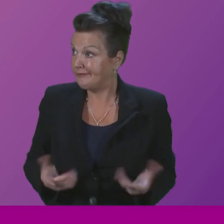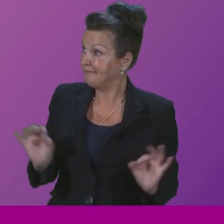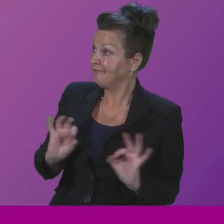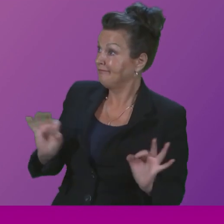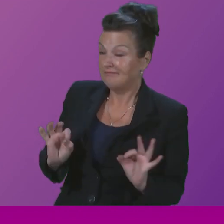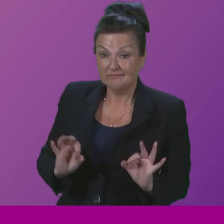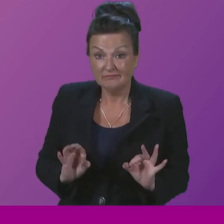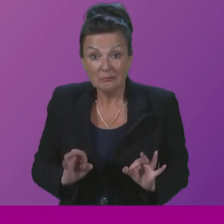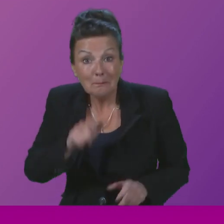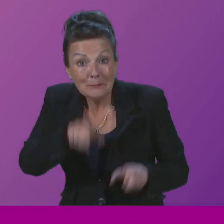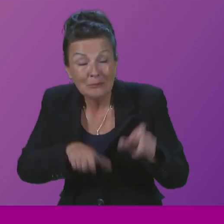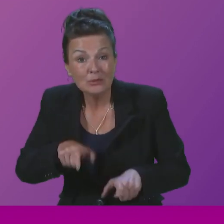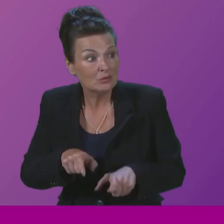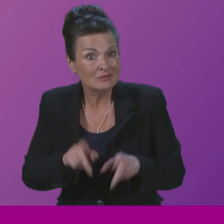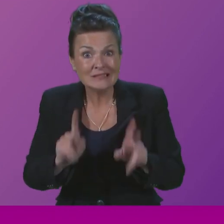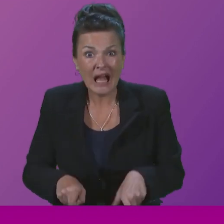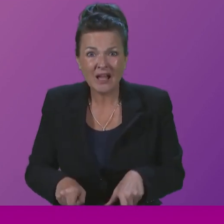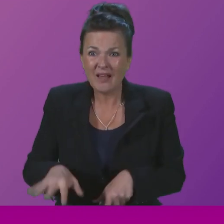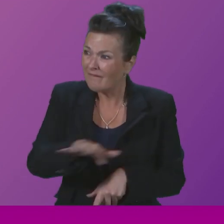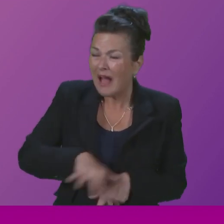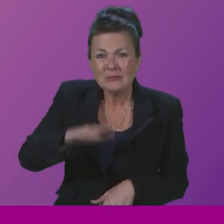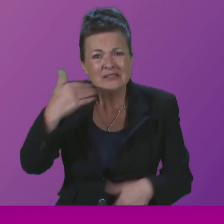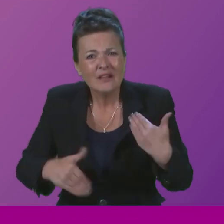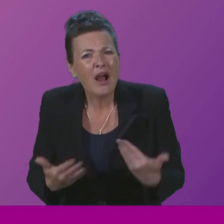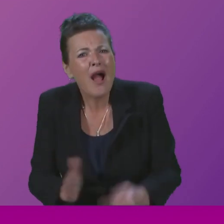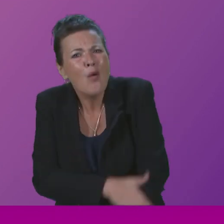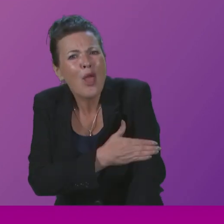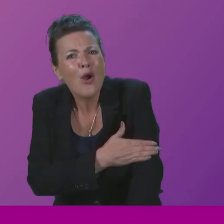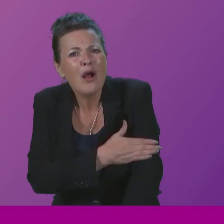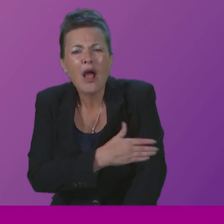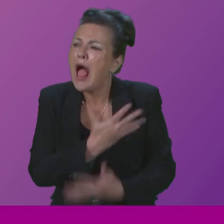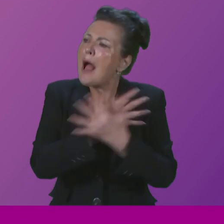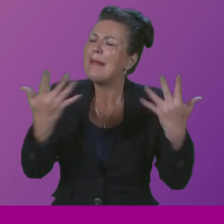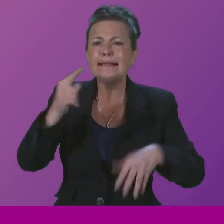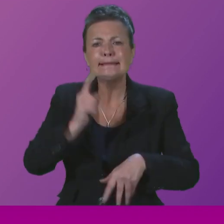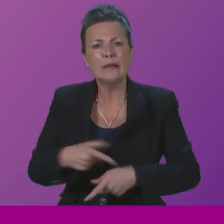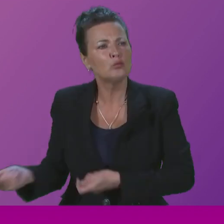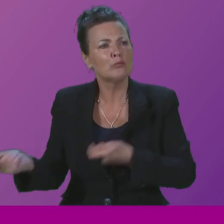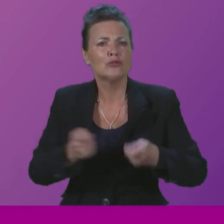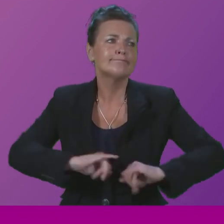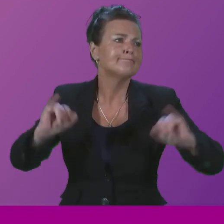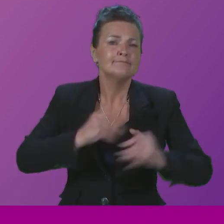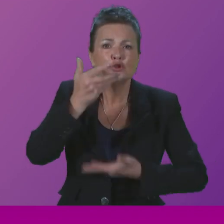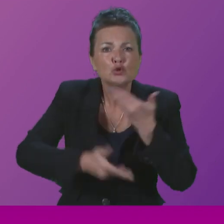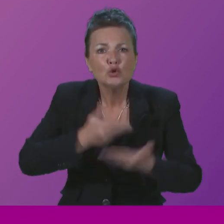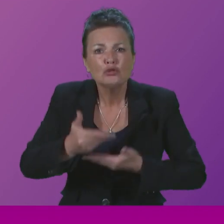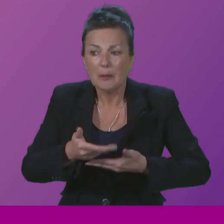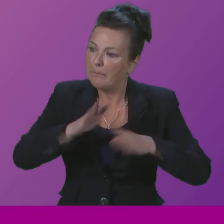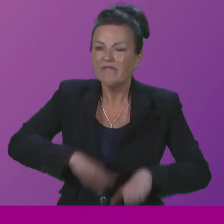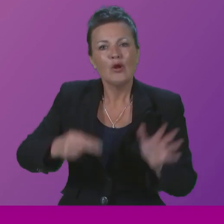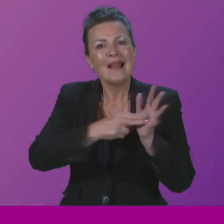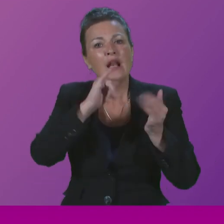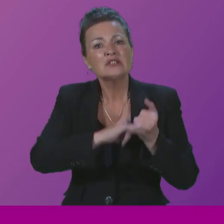to suffer? How many more tragic stories do we have to bring to this parliament before Nicola Sturgeon and Hamza Youssef